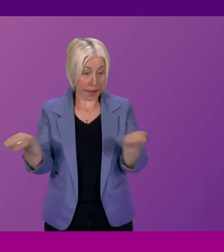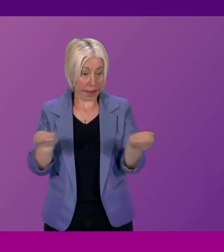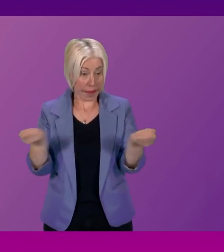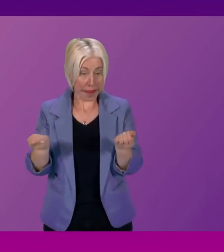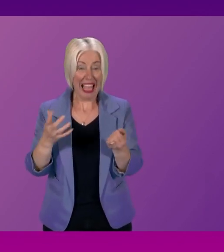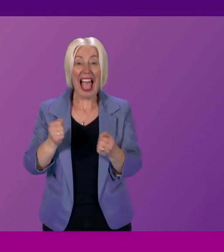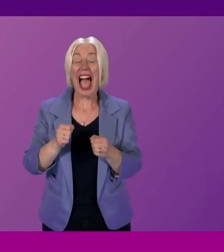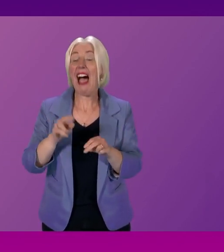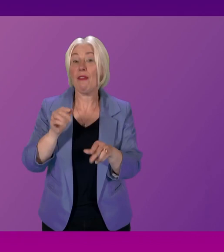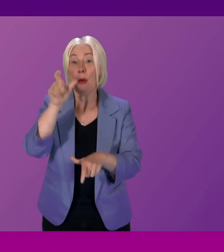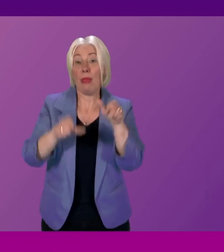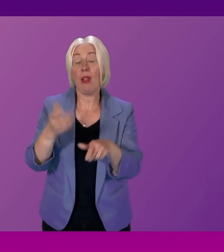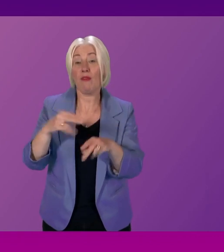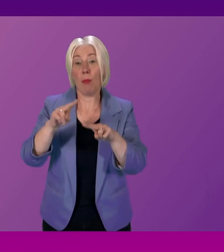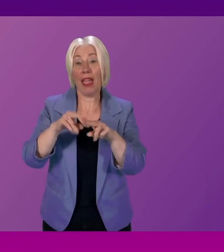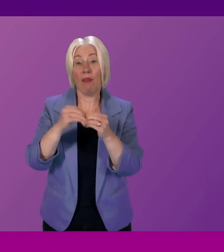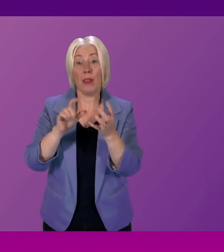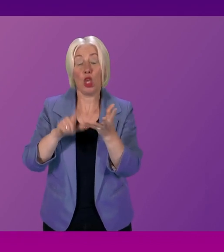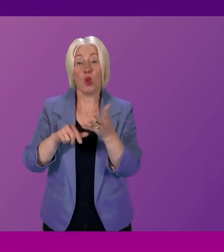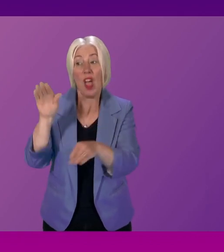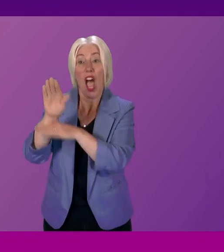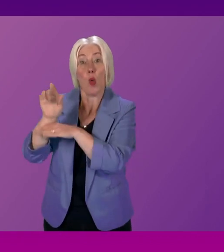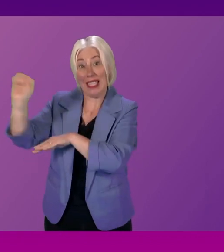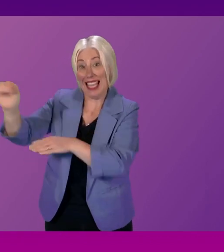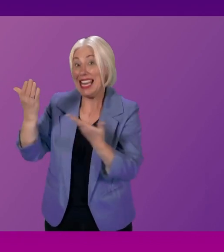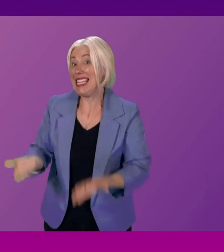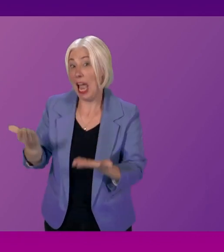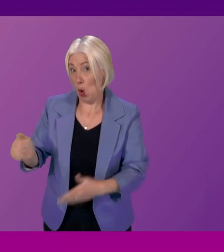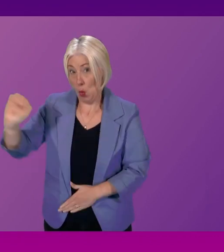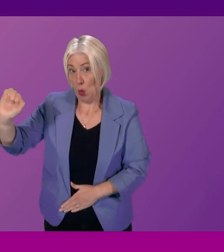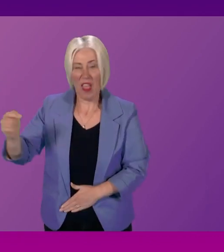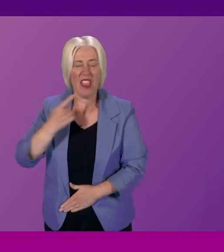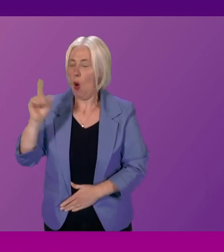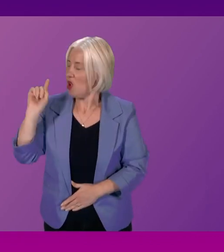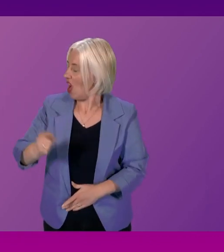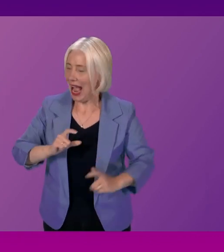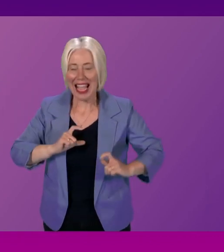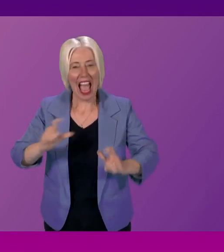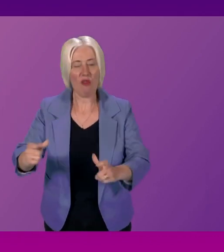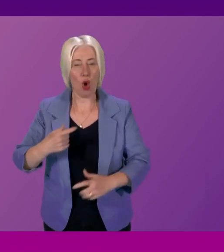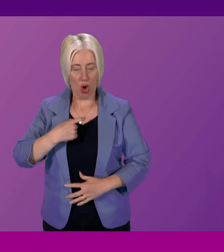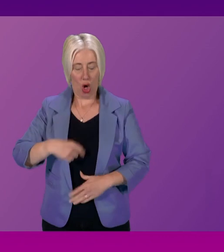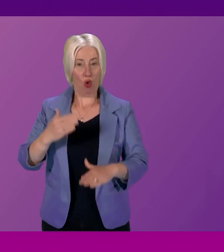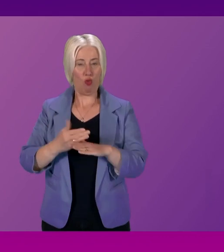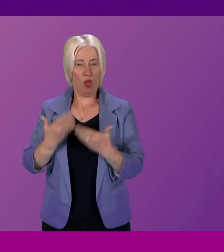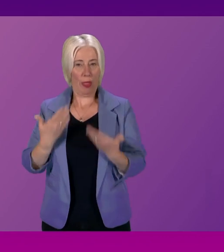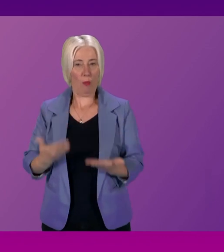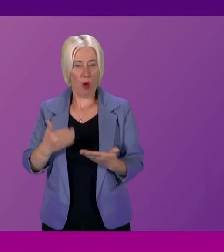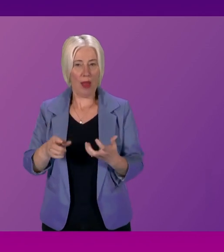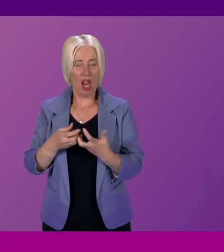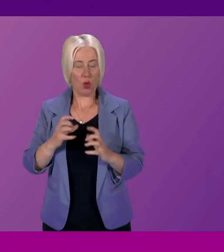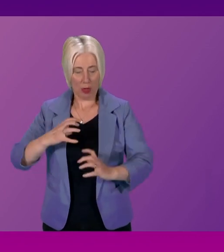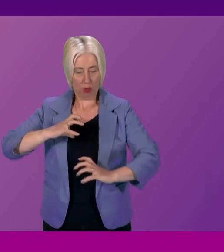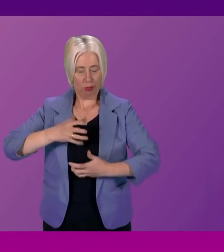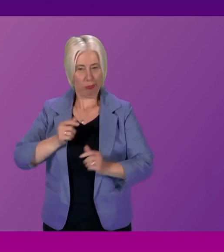now, and they are clear. They cannot continue in their current roles, never mind adapt to the future kinds of